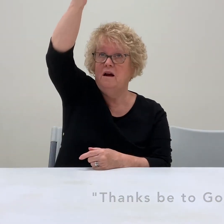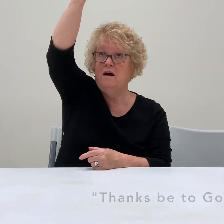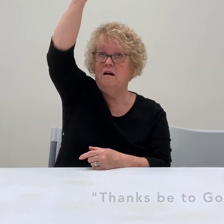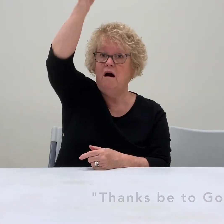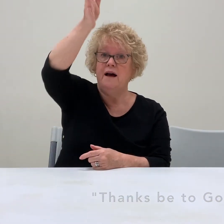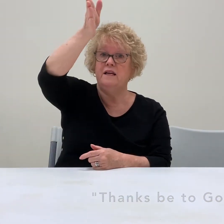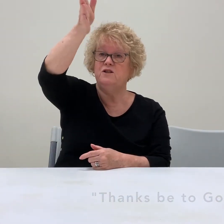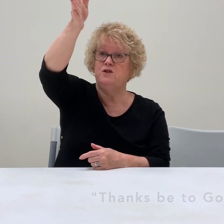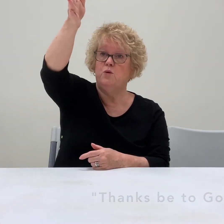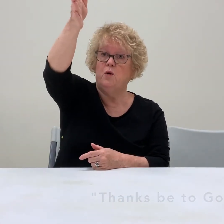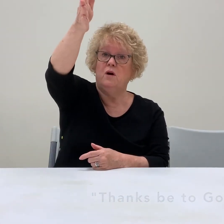God is your